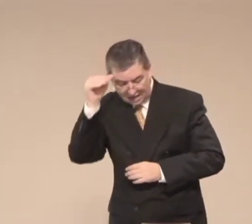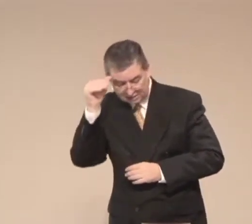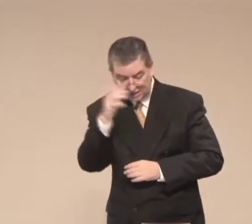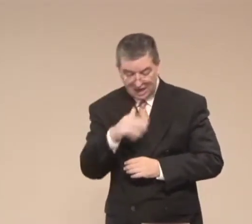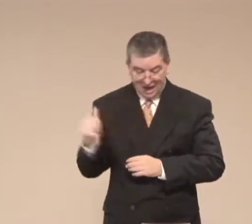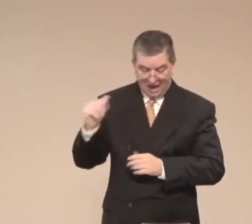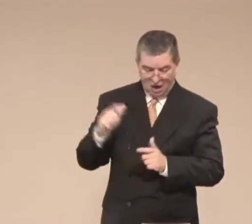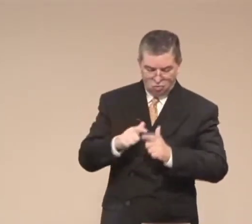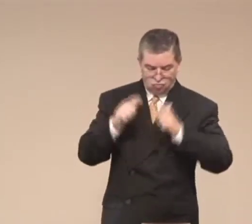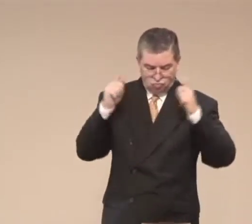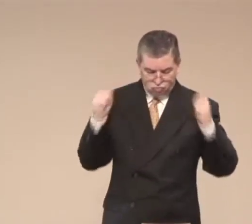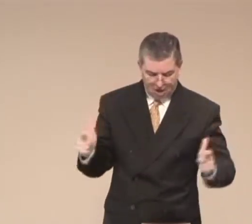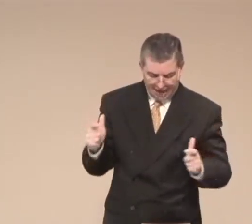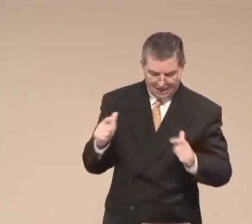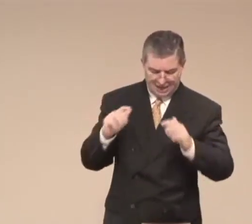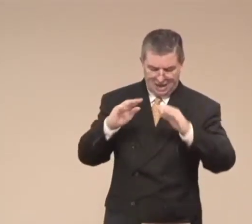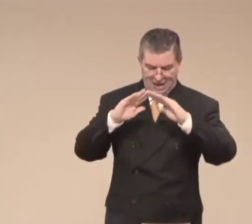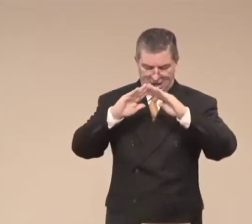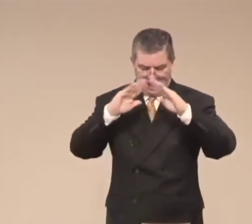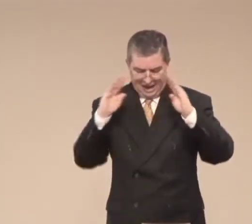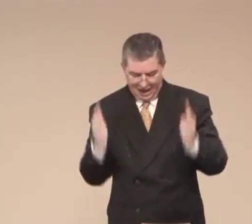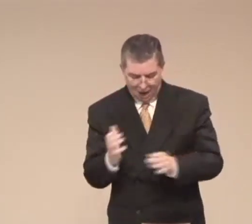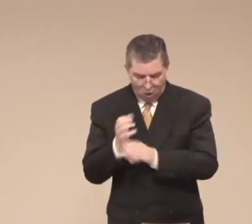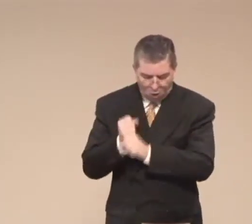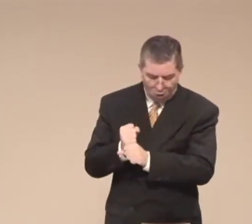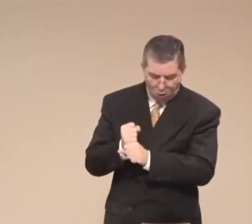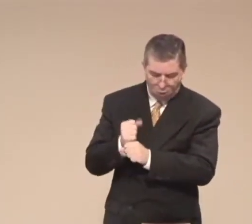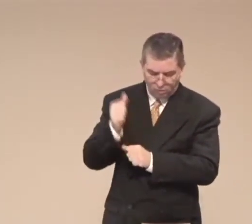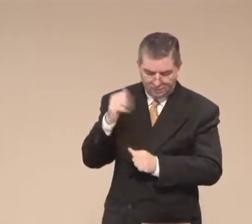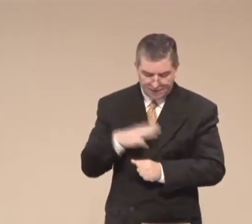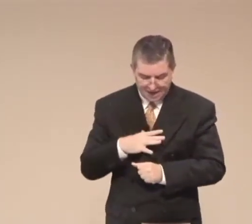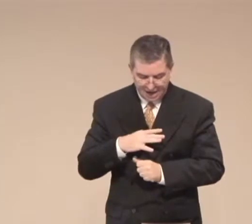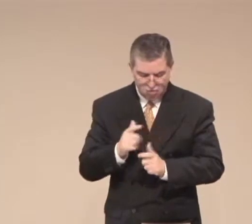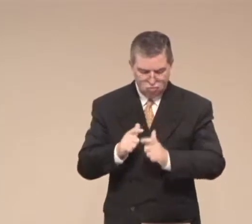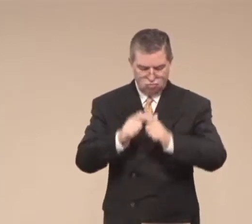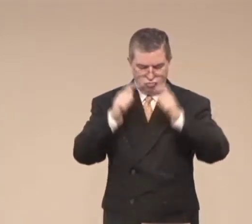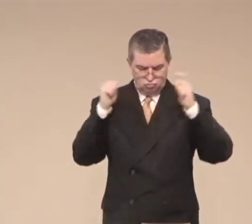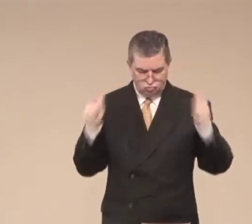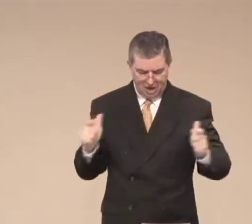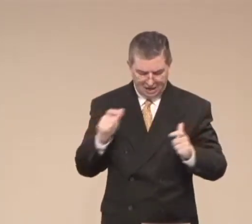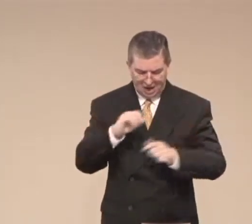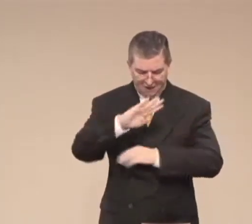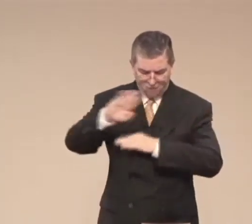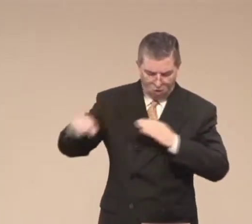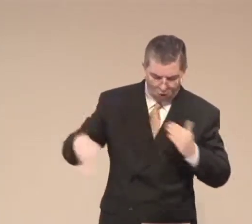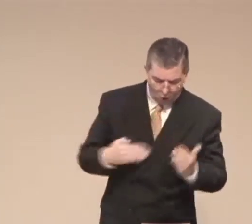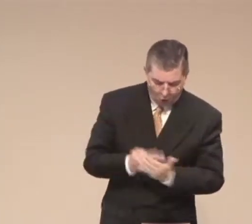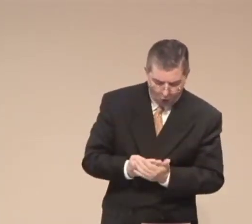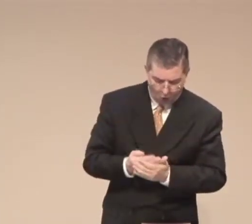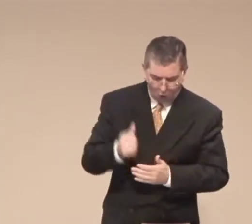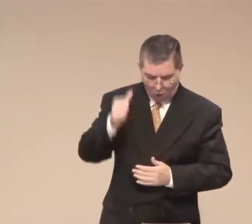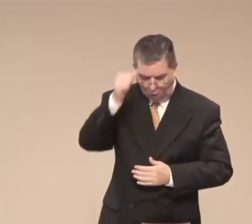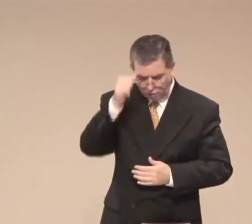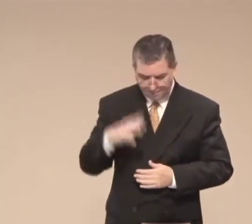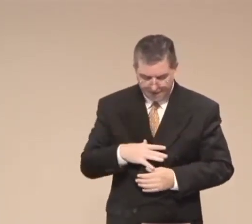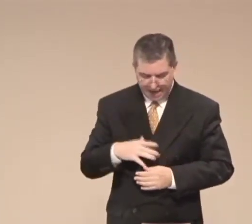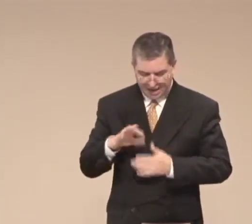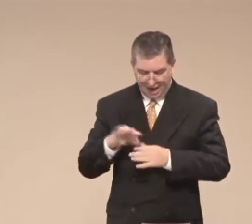And 500 yokes of oxen. And a very great household. So that